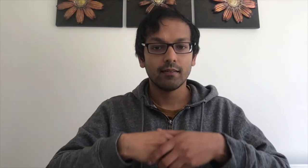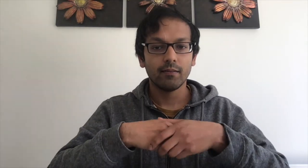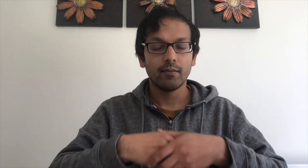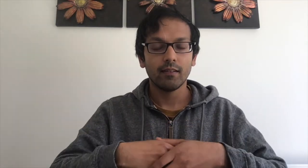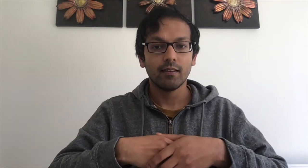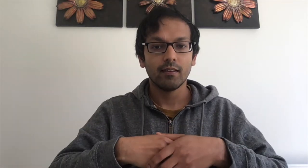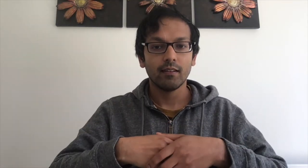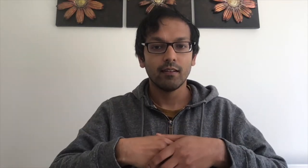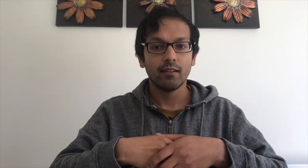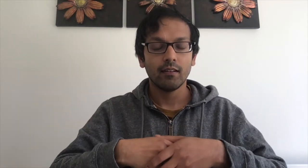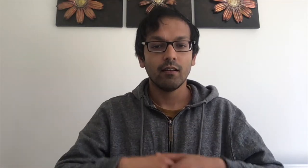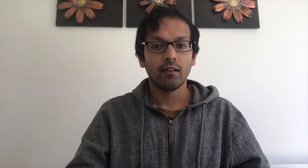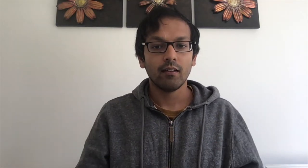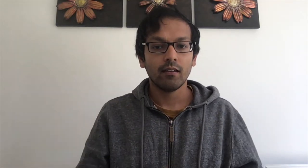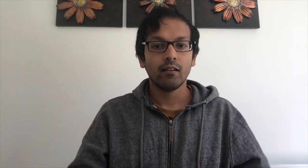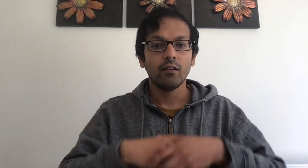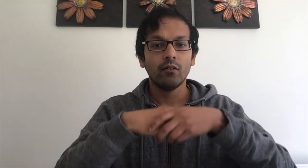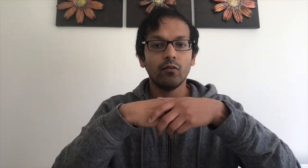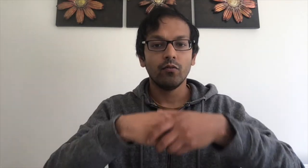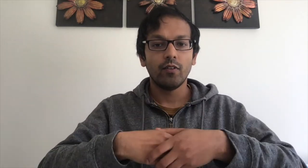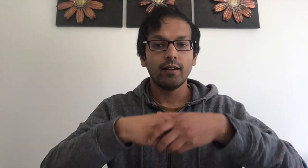Friend, friend.